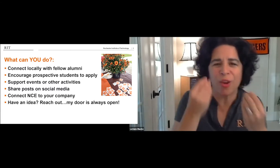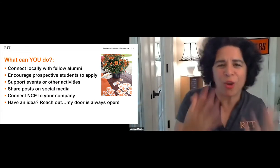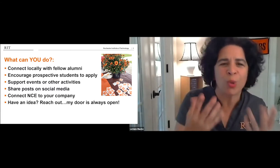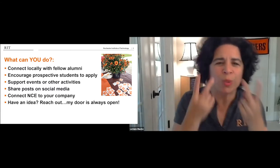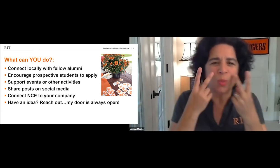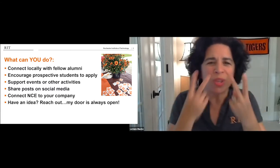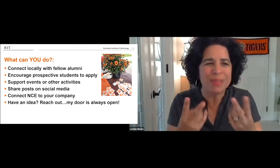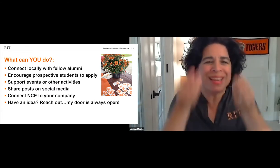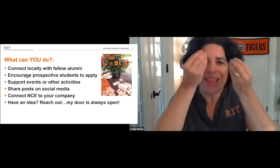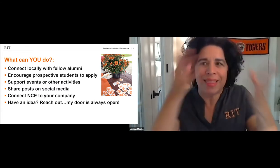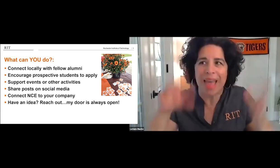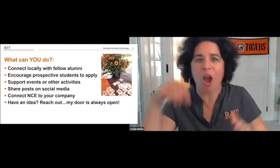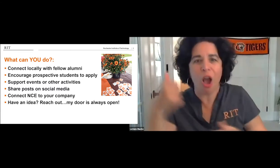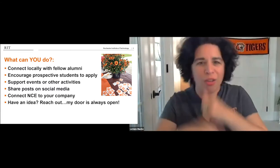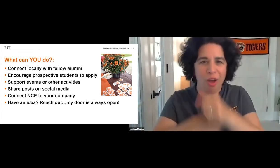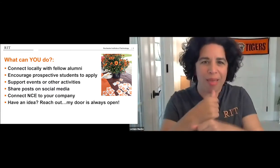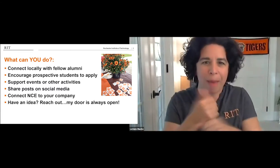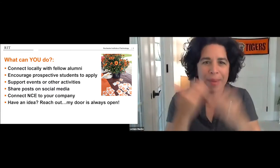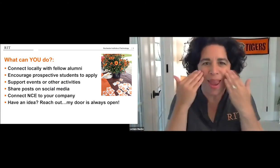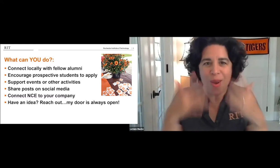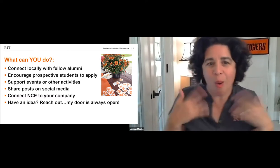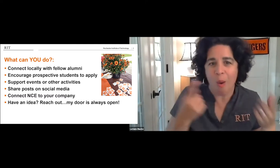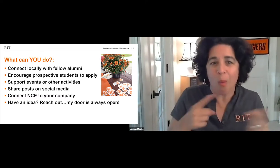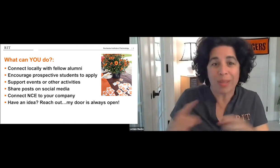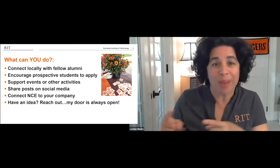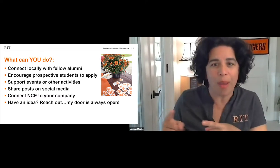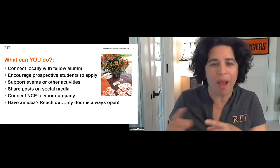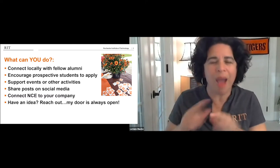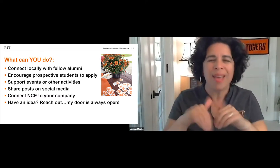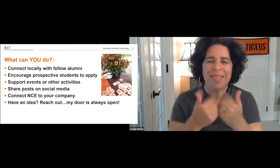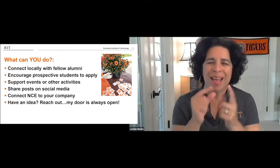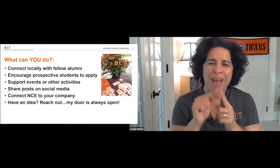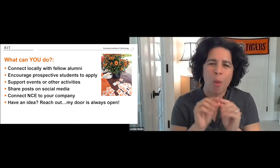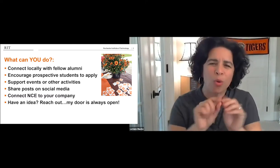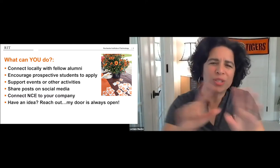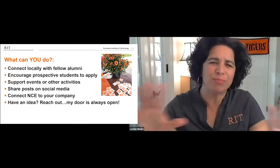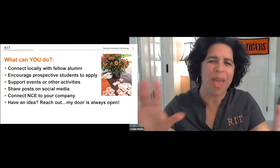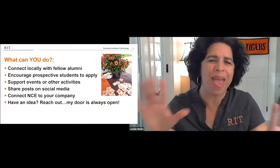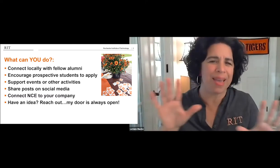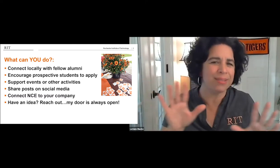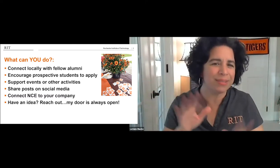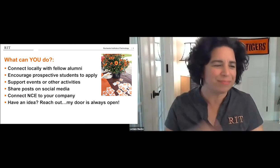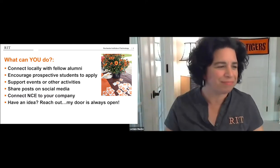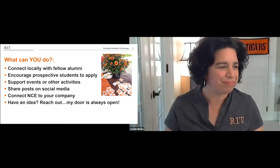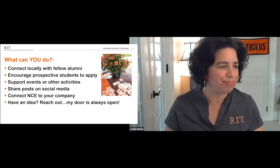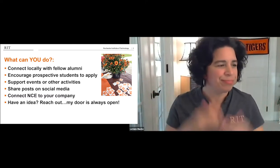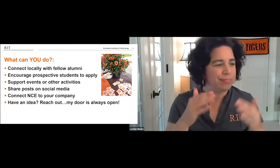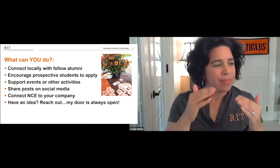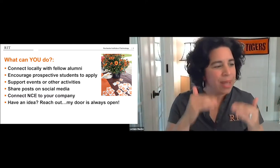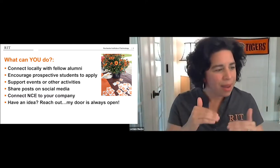Twitter, Facebook and Instagram and whatever you see. We hope that you'll let other alumni know what's going on as well to really help